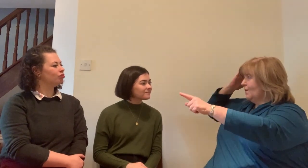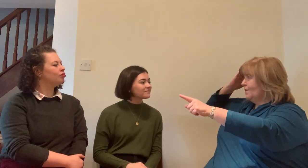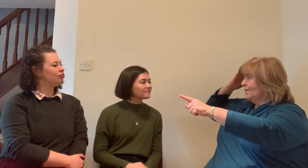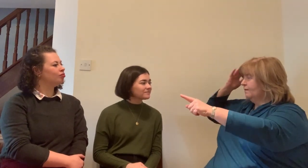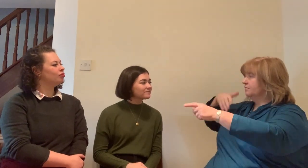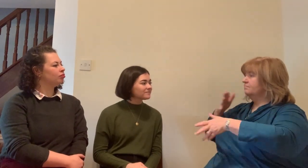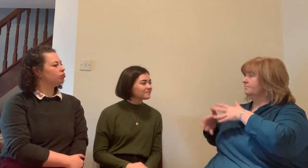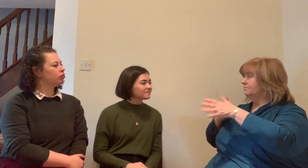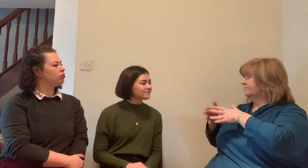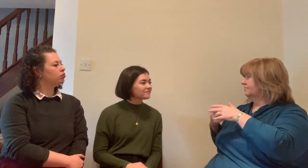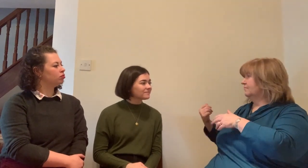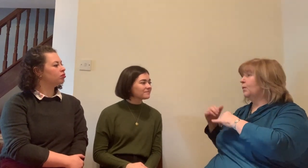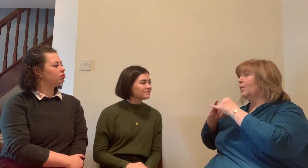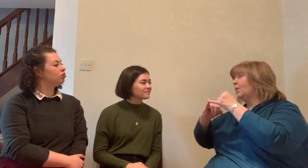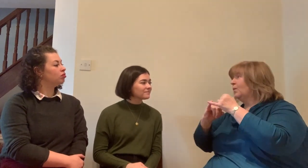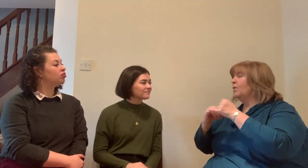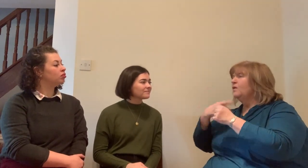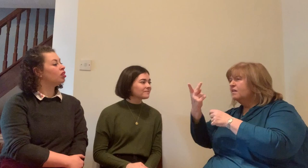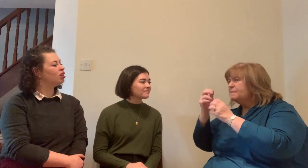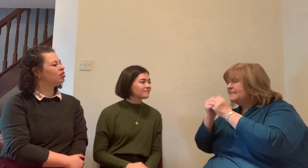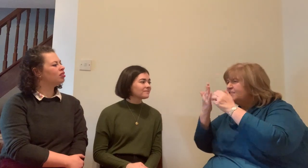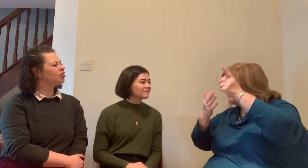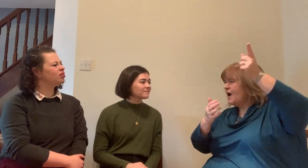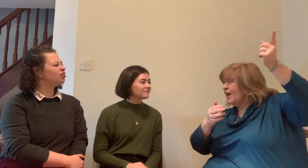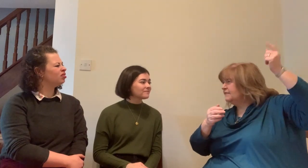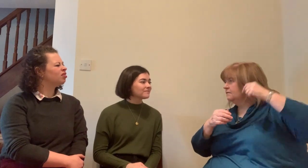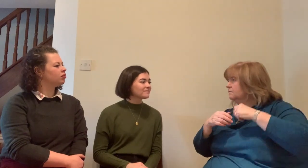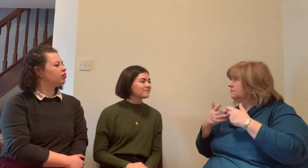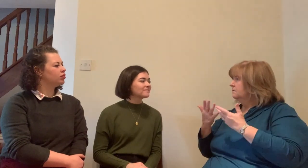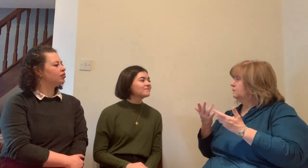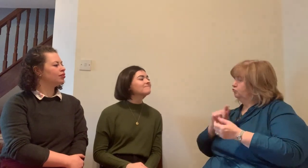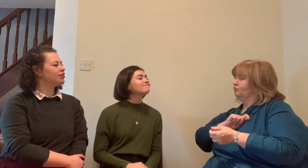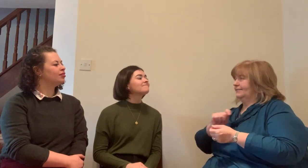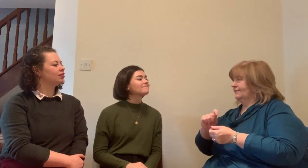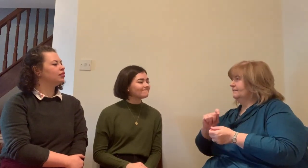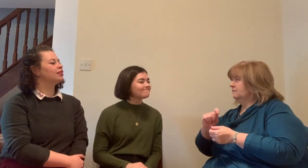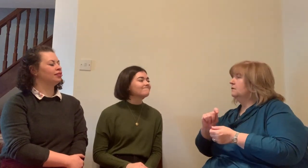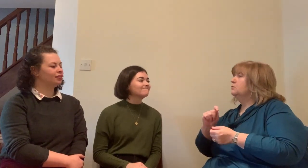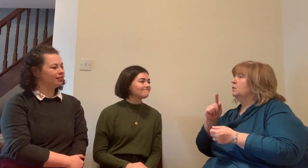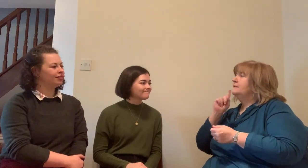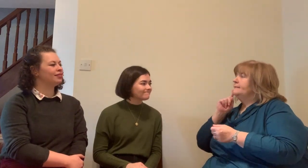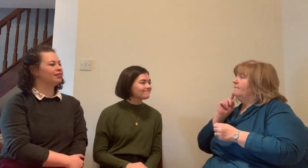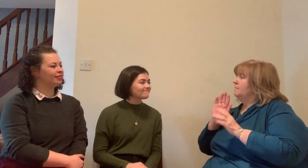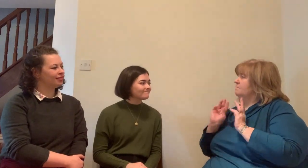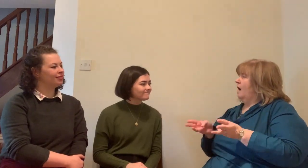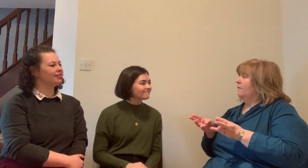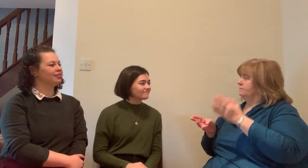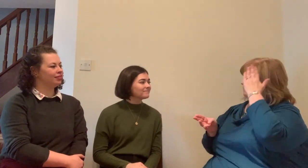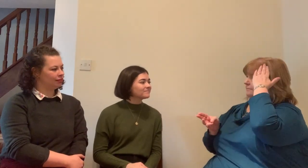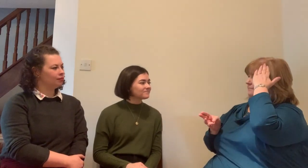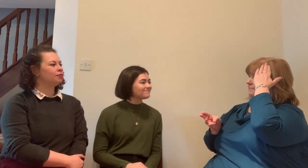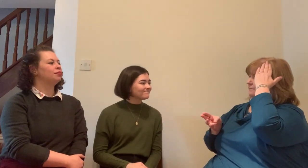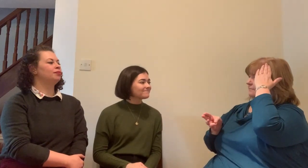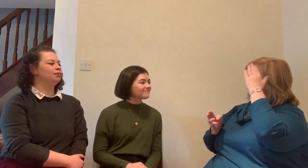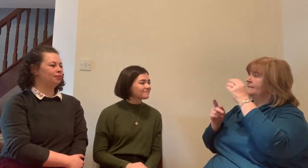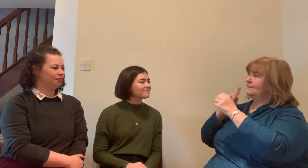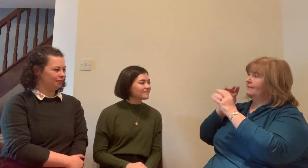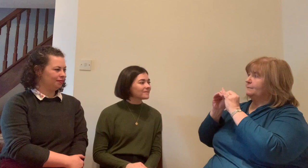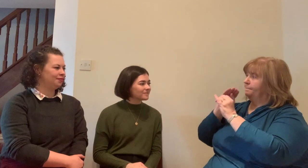relation to specific interpreters and they will ask if they're good or bad and this happens to me